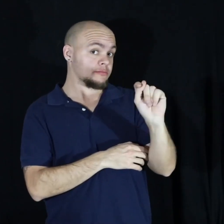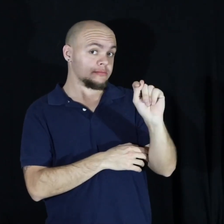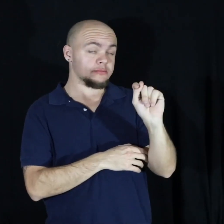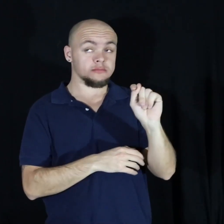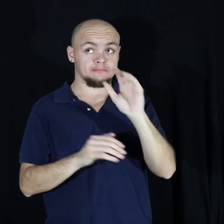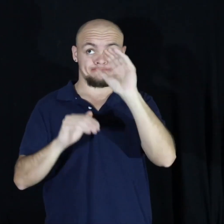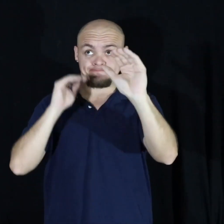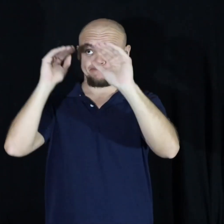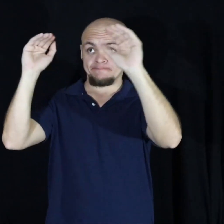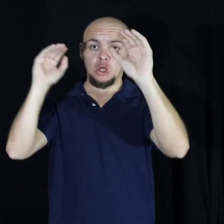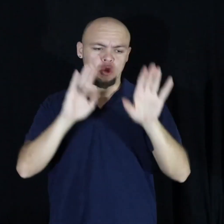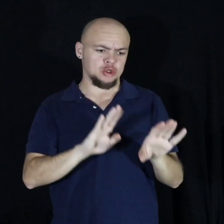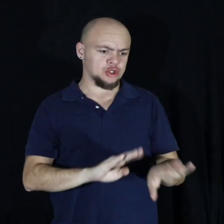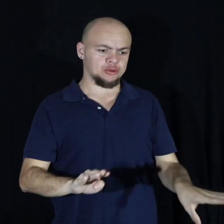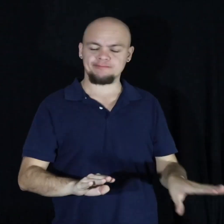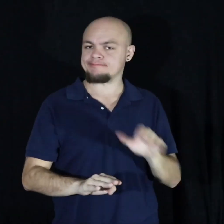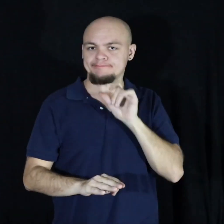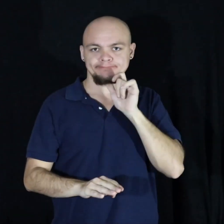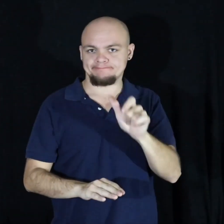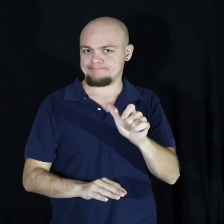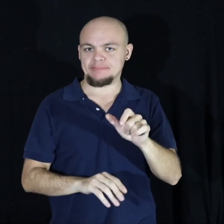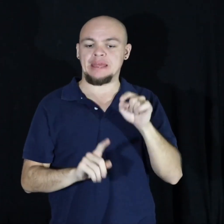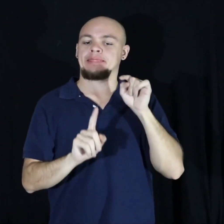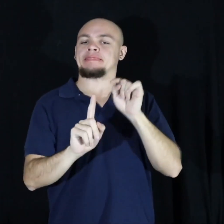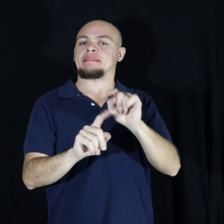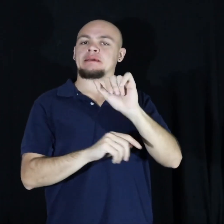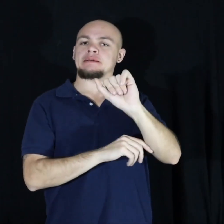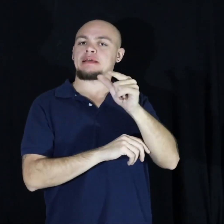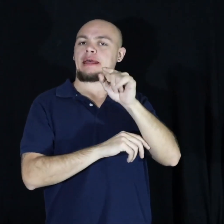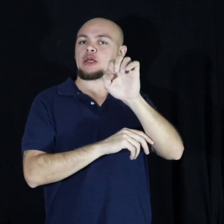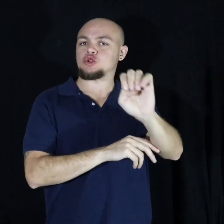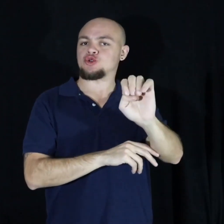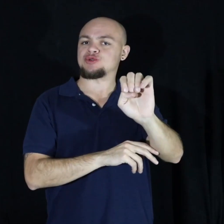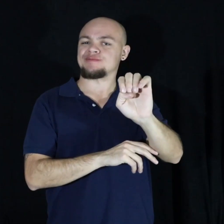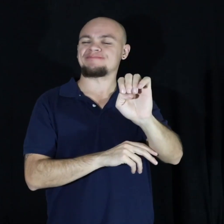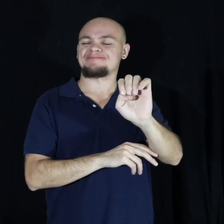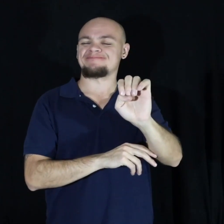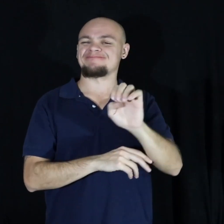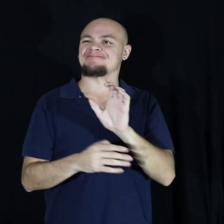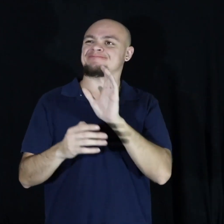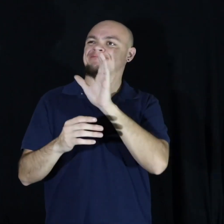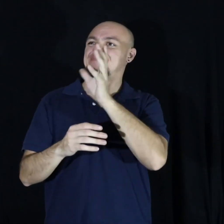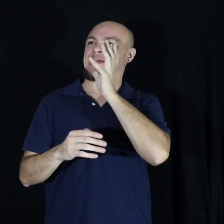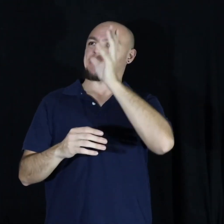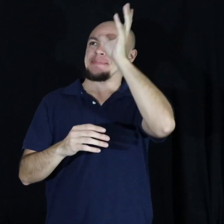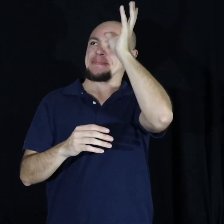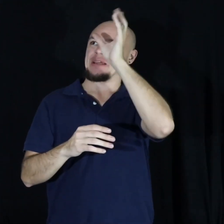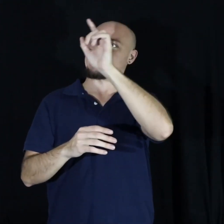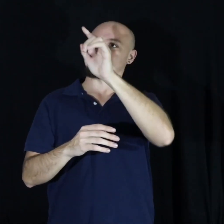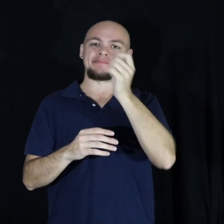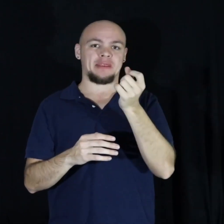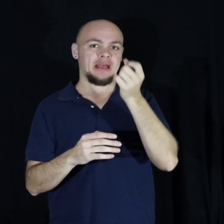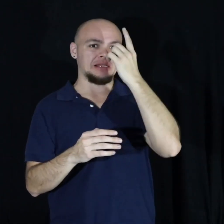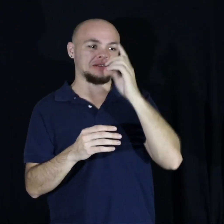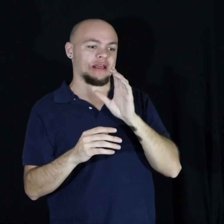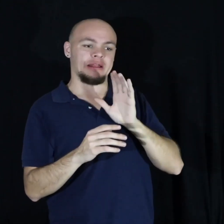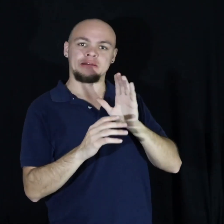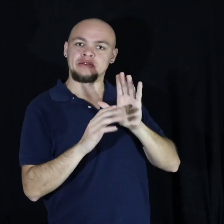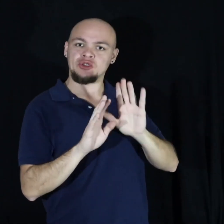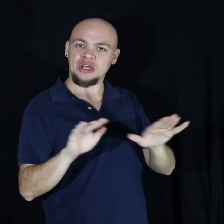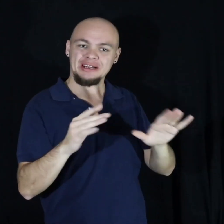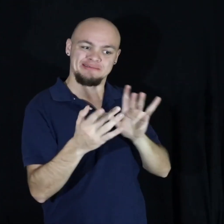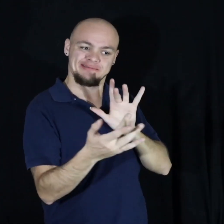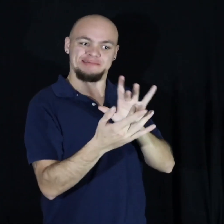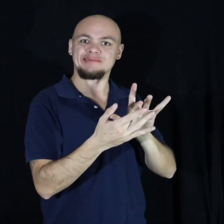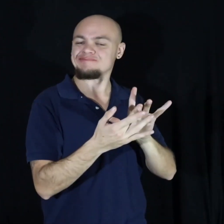in this age parents have lost contact with their so-called child one of the